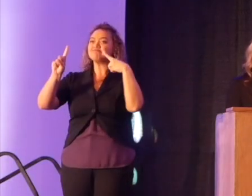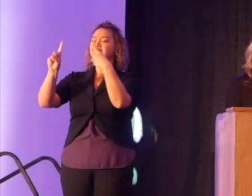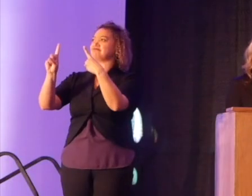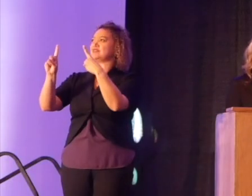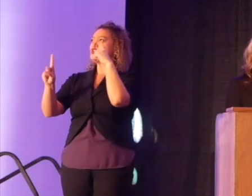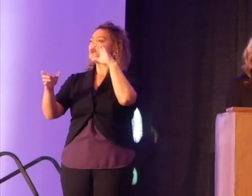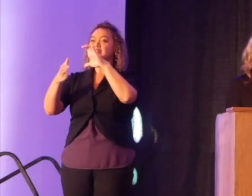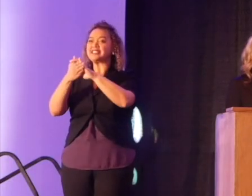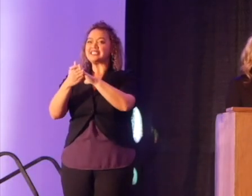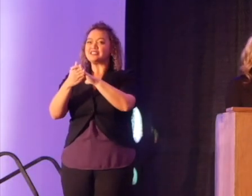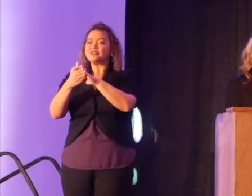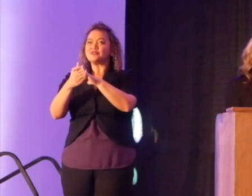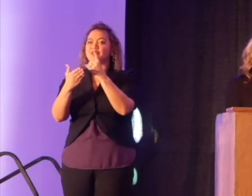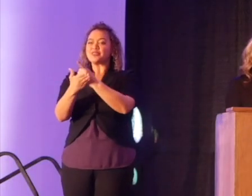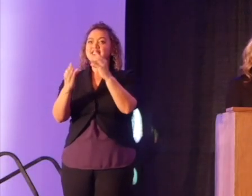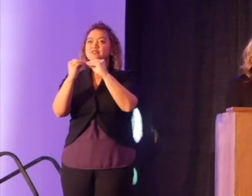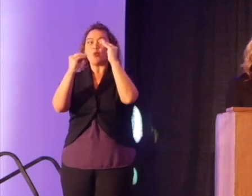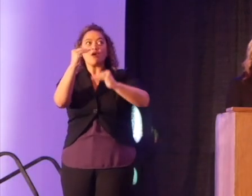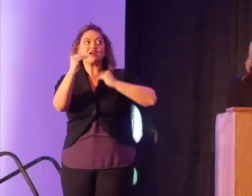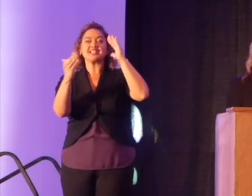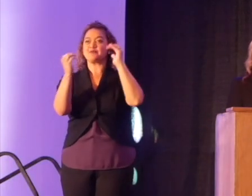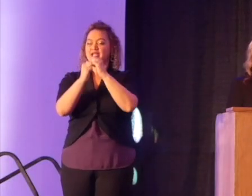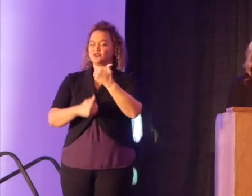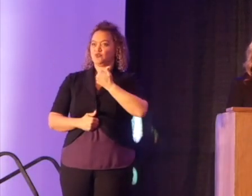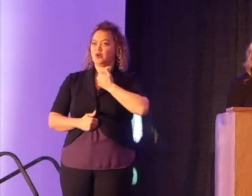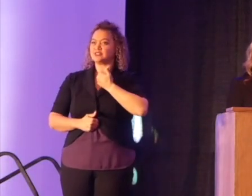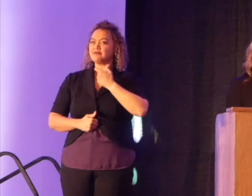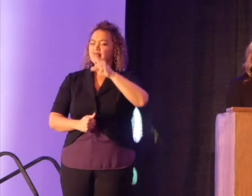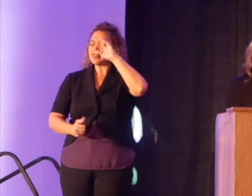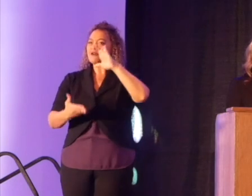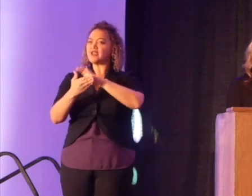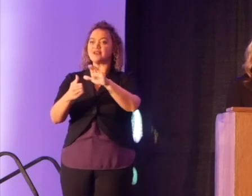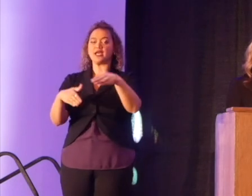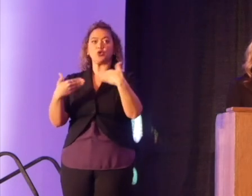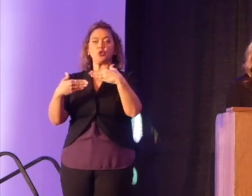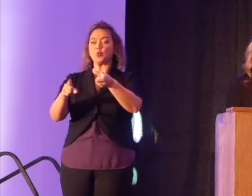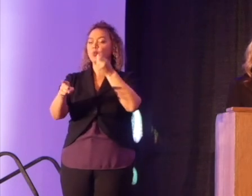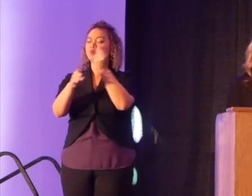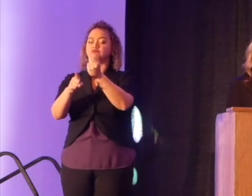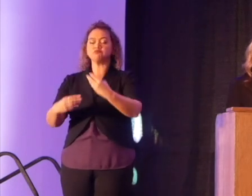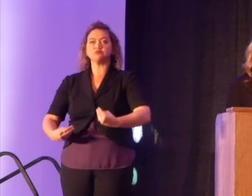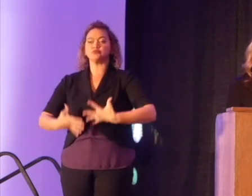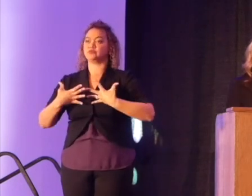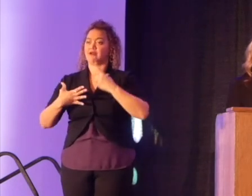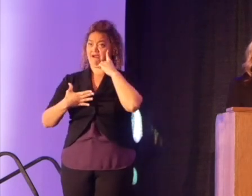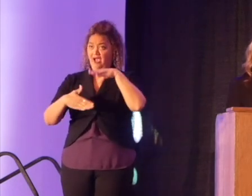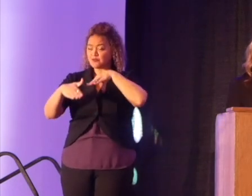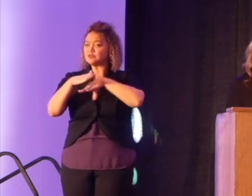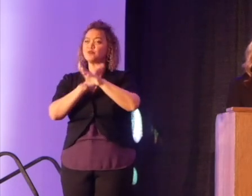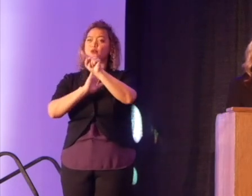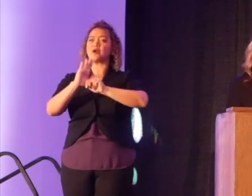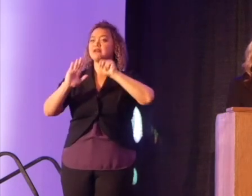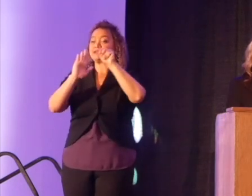than ourselves, a supreme force in the world, a faith that could move mountains. I was born to a